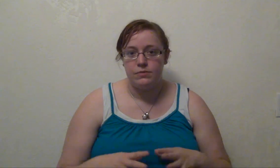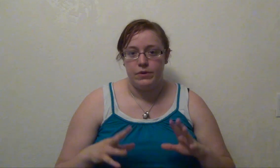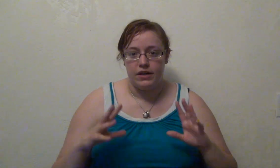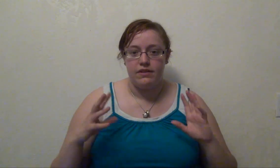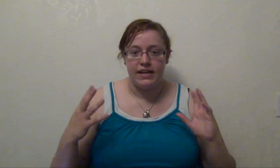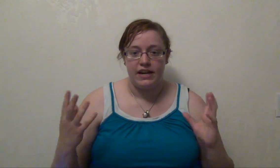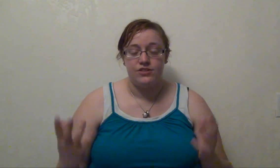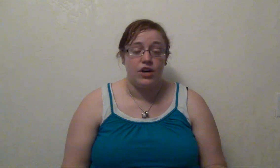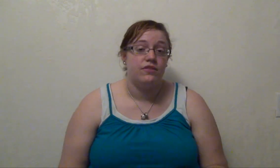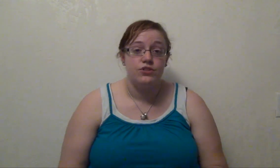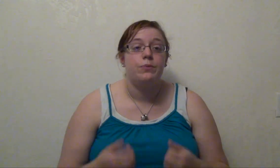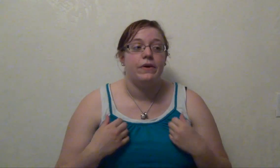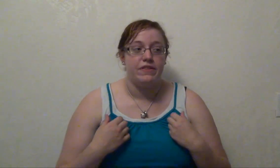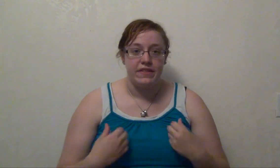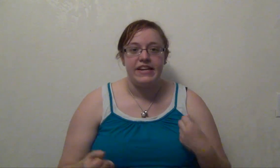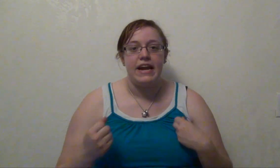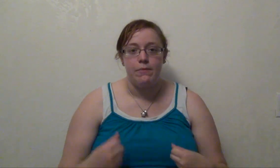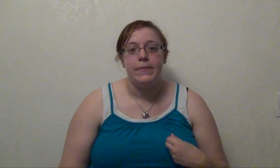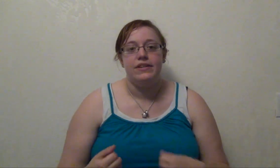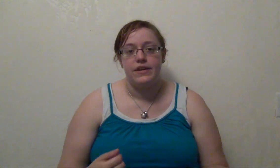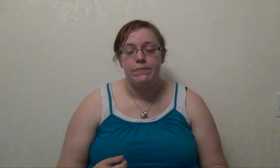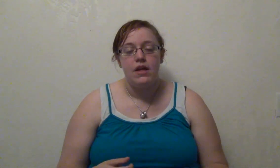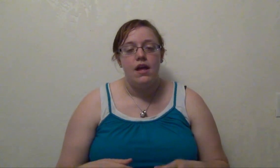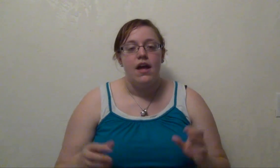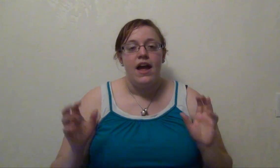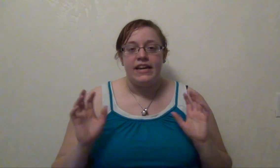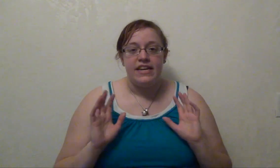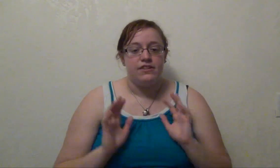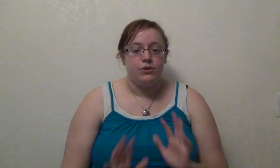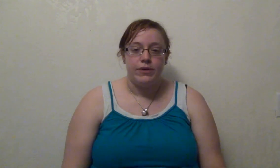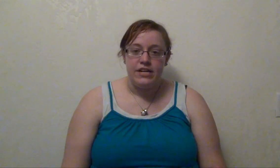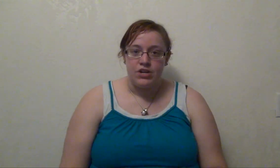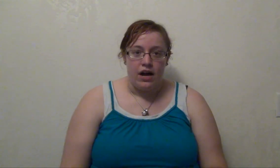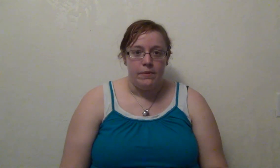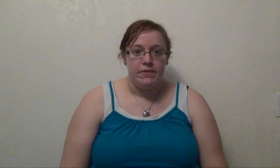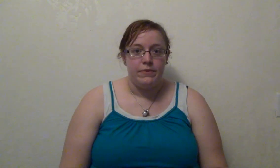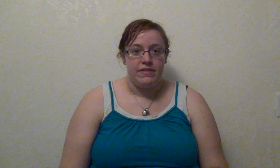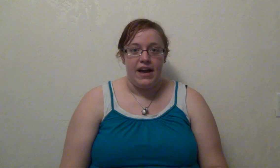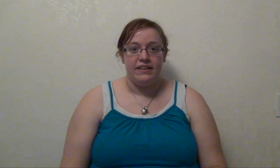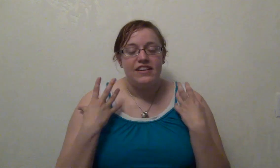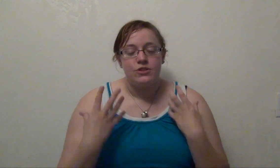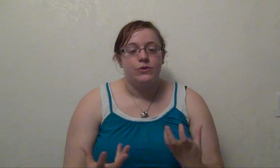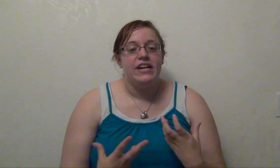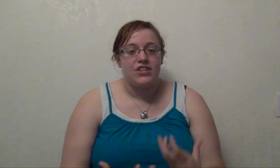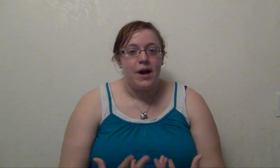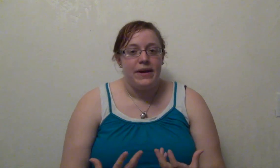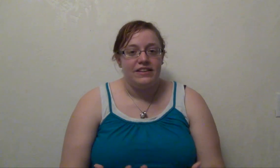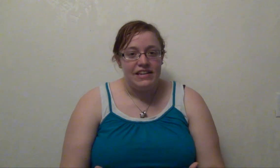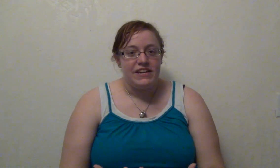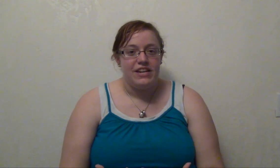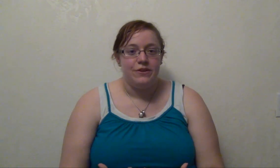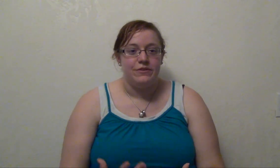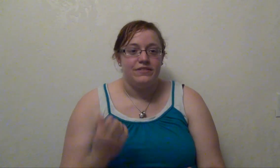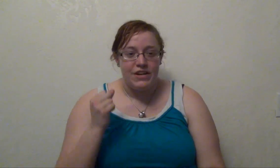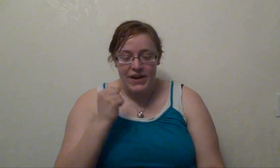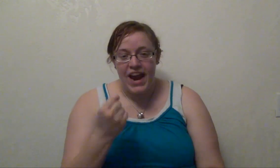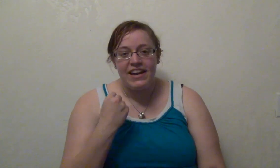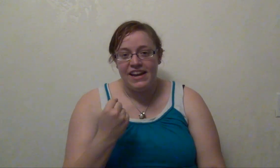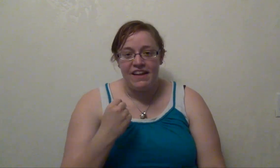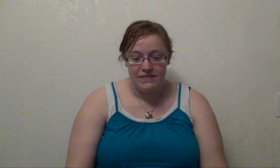where they kind of start off slow, but then they gain momentum and he does a great job with that. does a great job at leaving you, you hanging at the